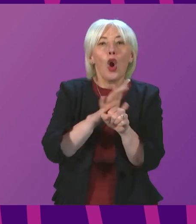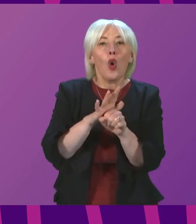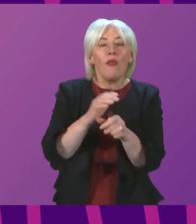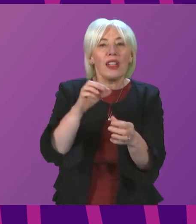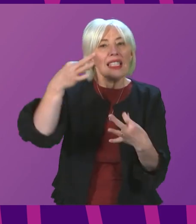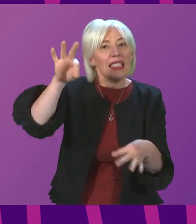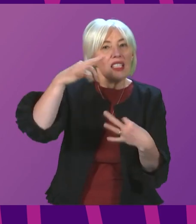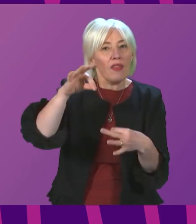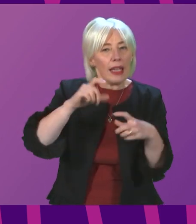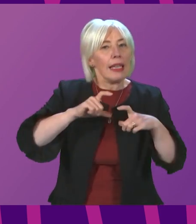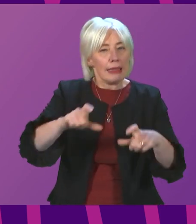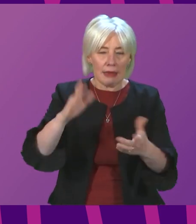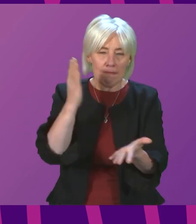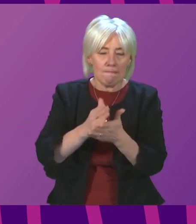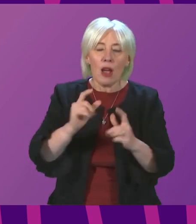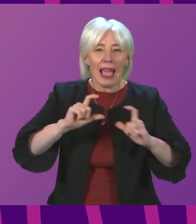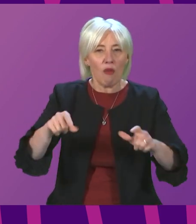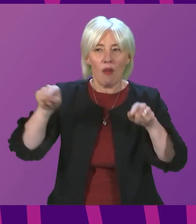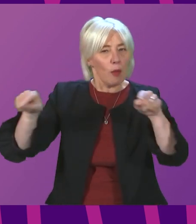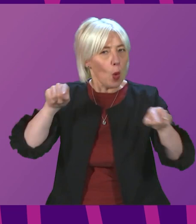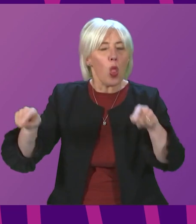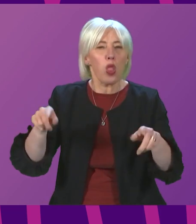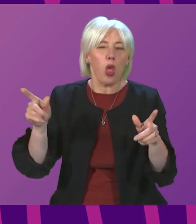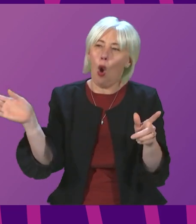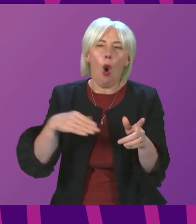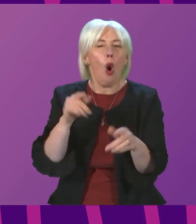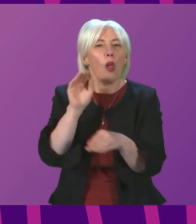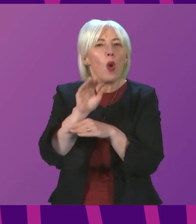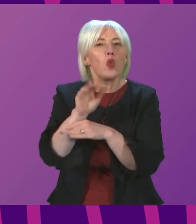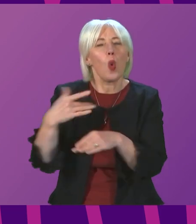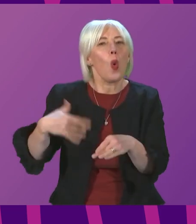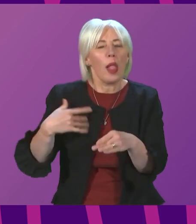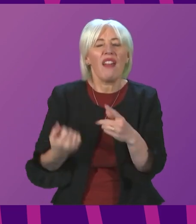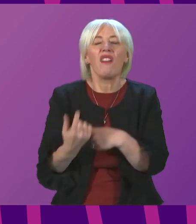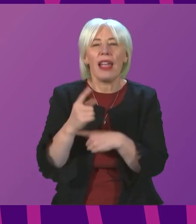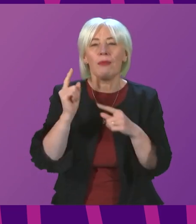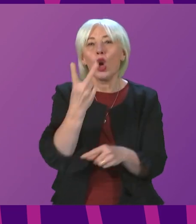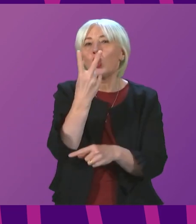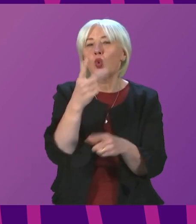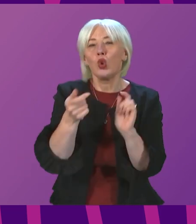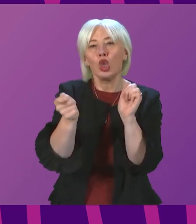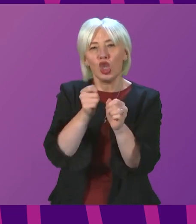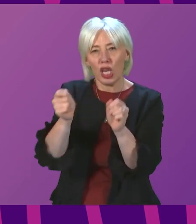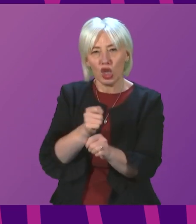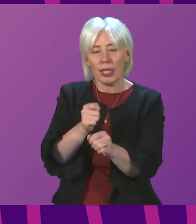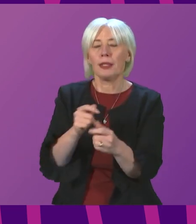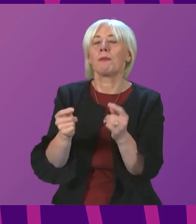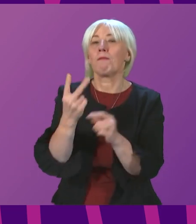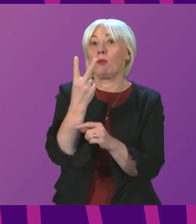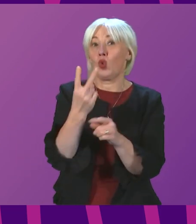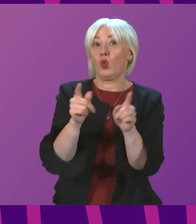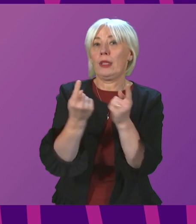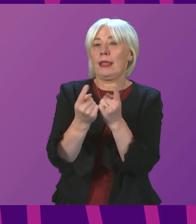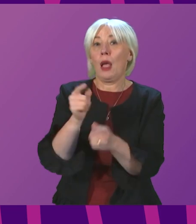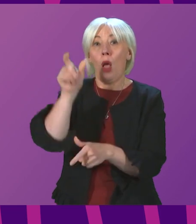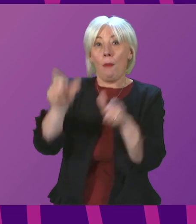for these and other events and venues previously covered, but with two important changes. Firstly, our guidance will now stipulate that the